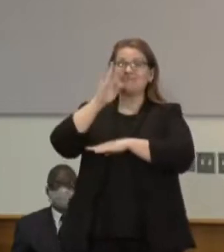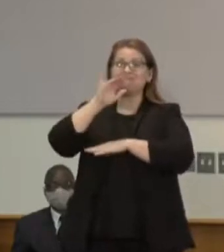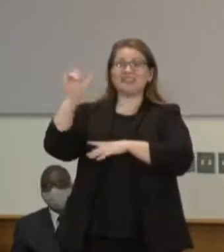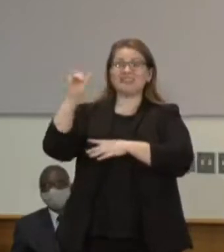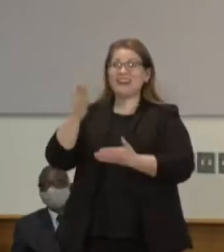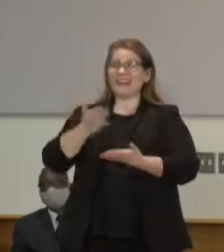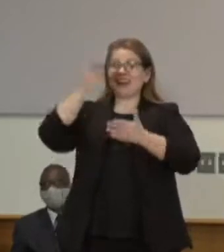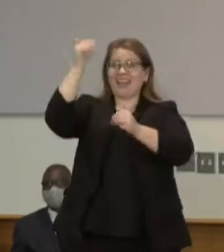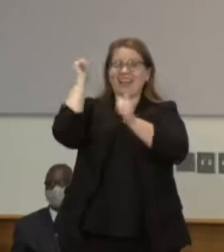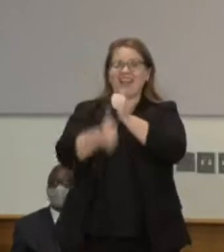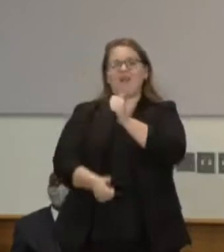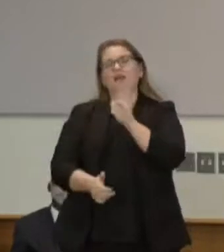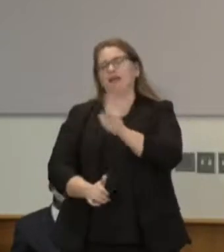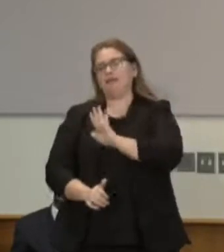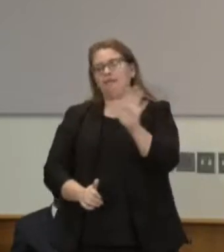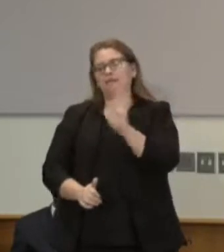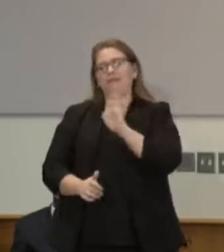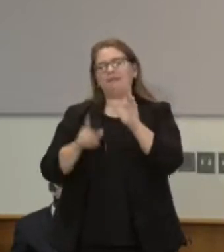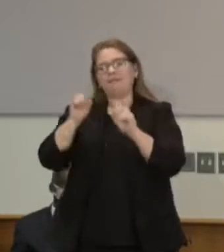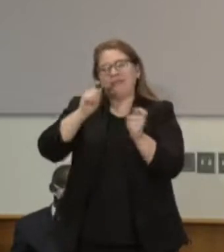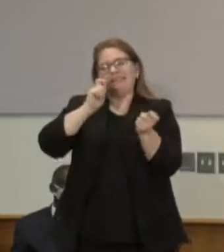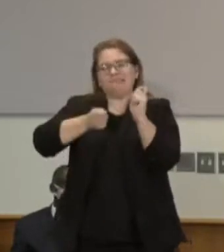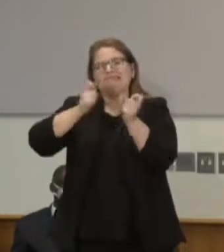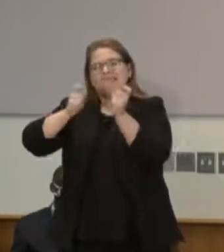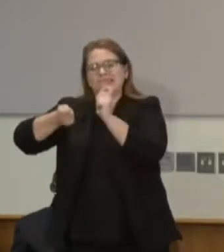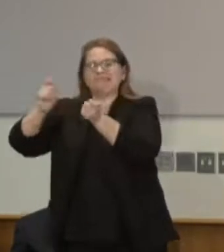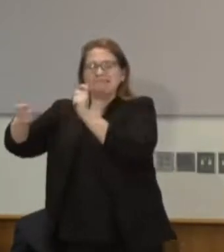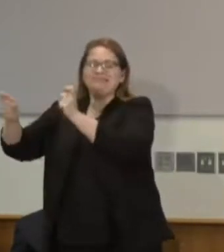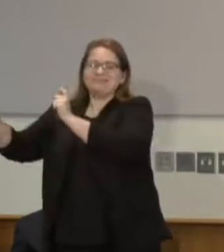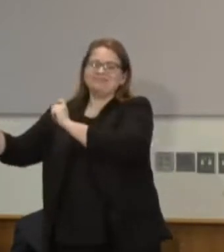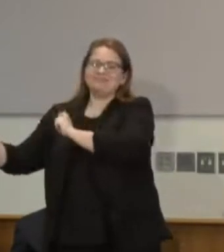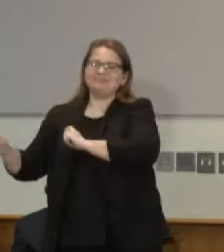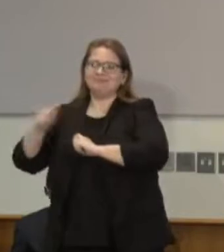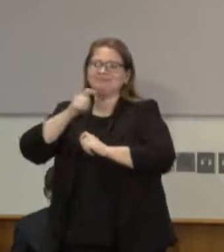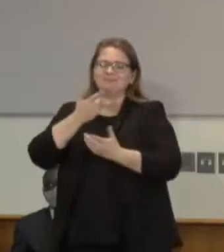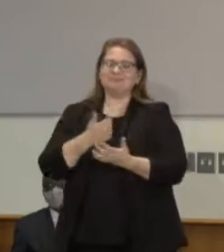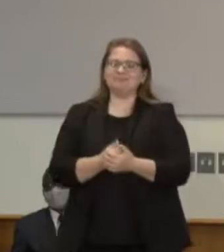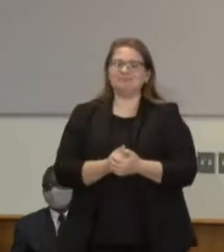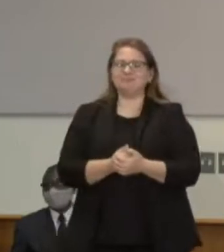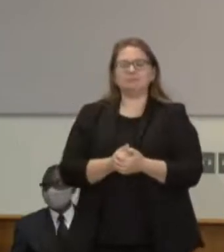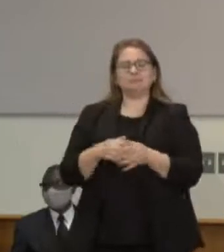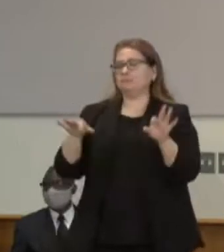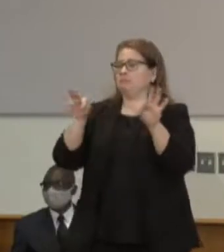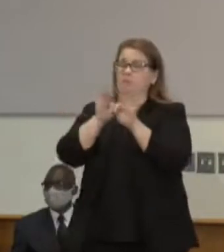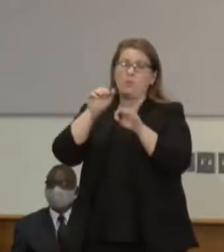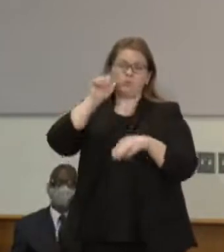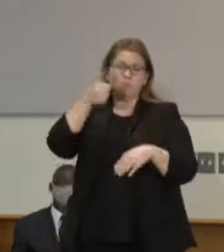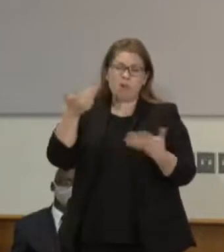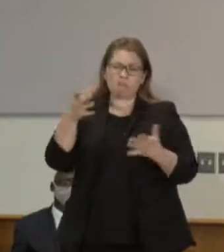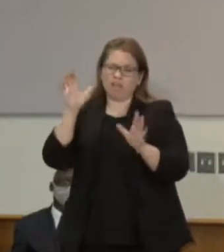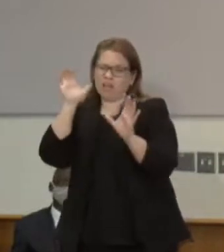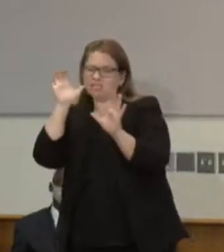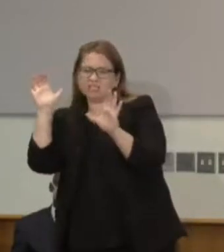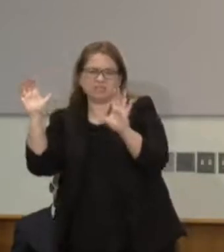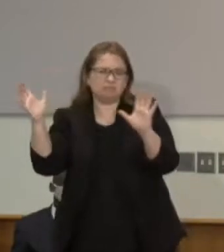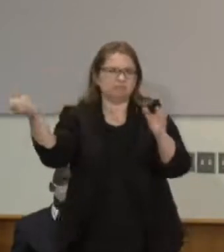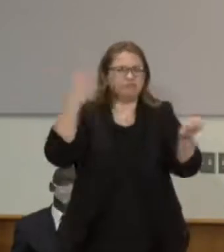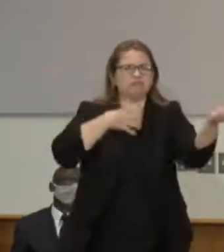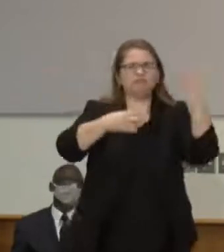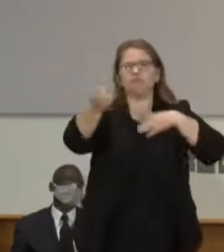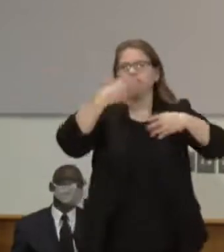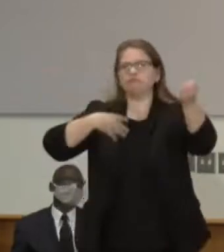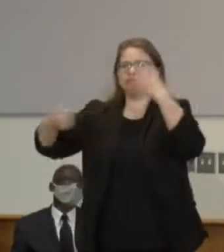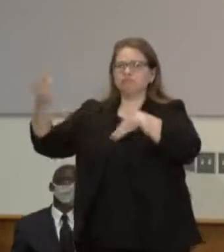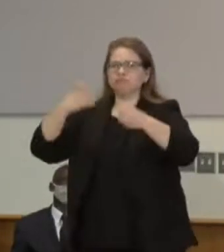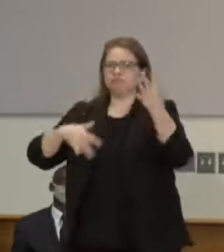we're going to do that process. But an important part of that process is to listen to the voices of the people. And I'm thinking we're going to be there for quite a